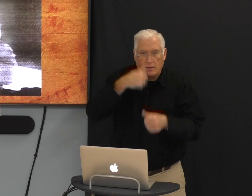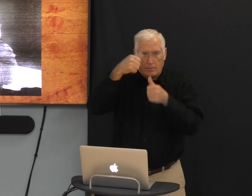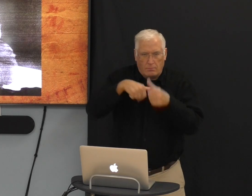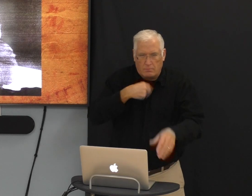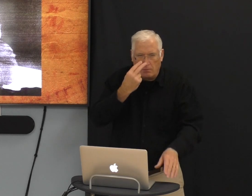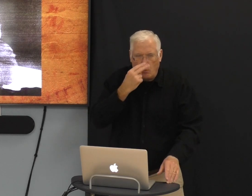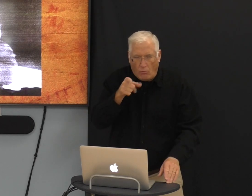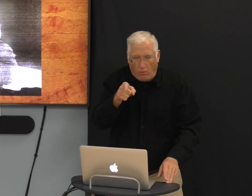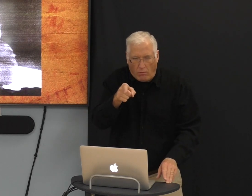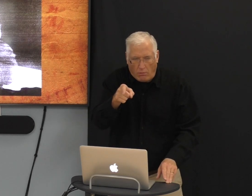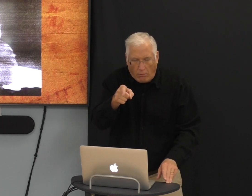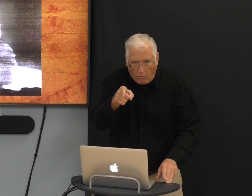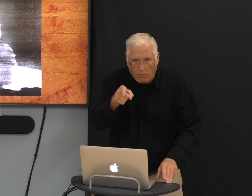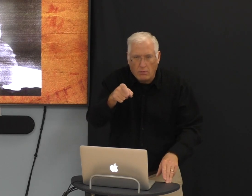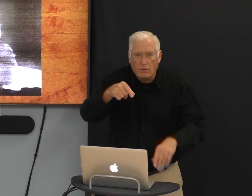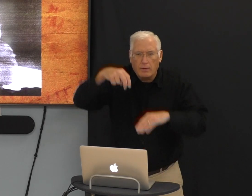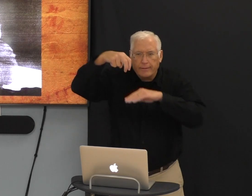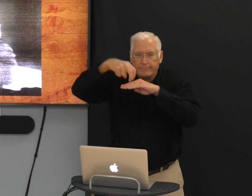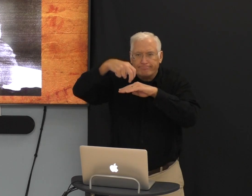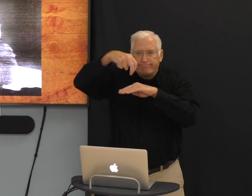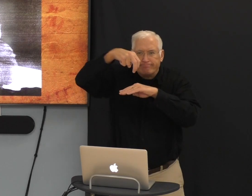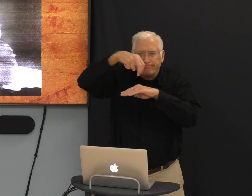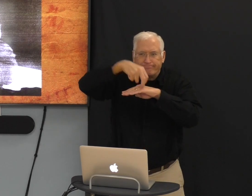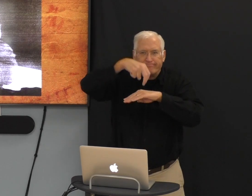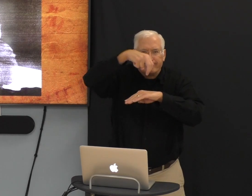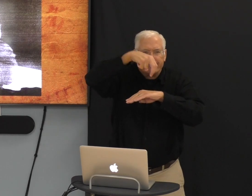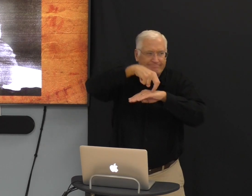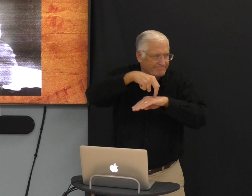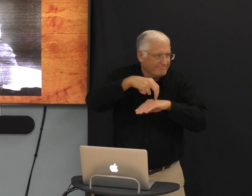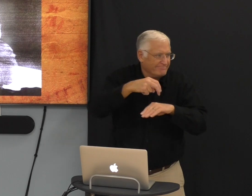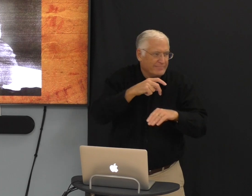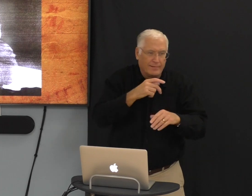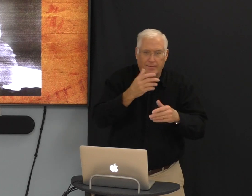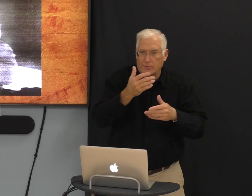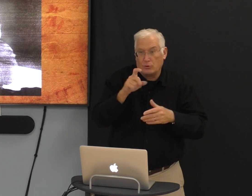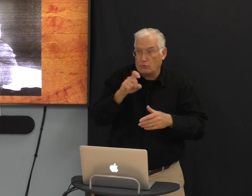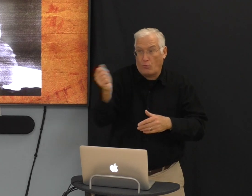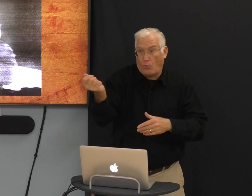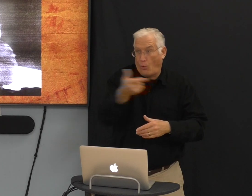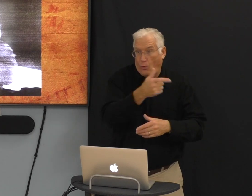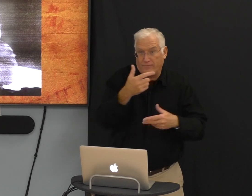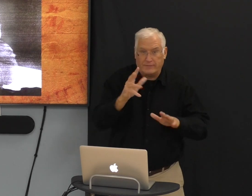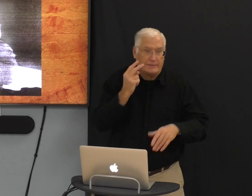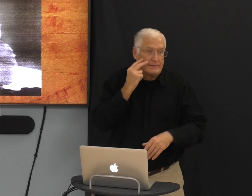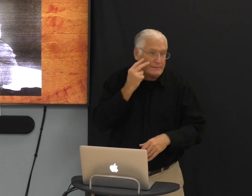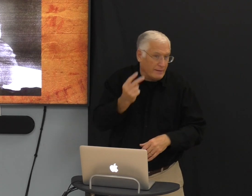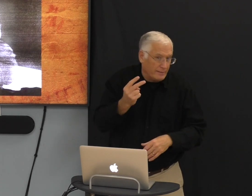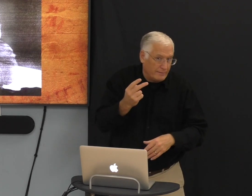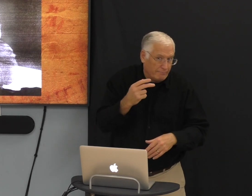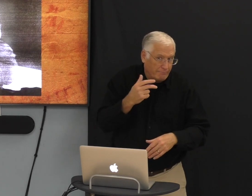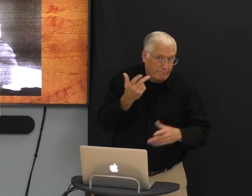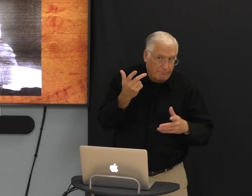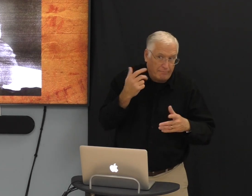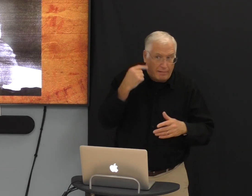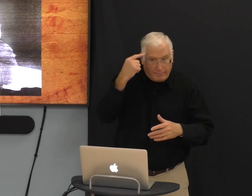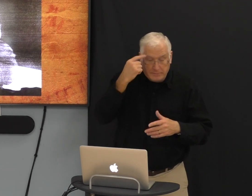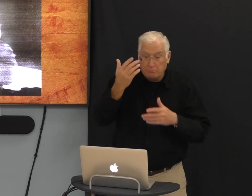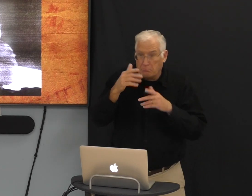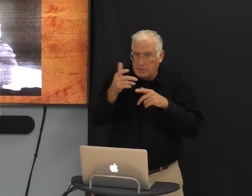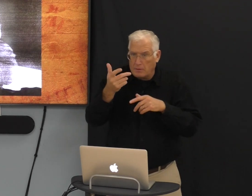And I remember watching that. You know, they got off the spacecraft, touched the